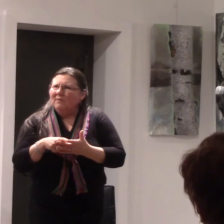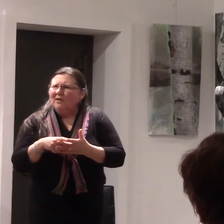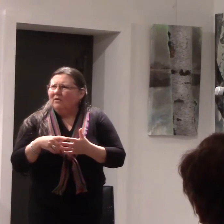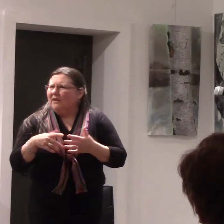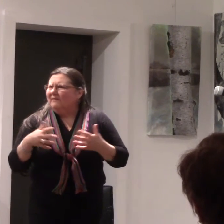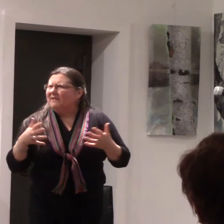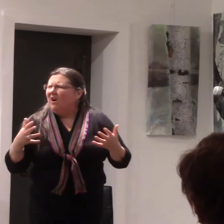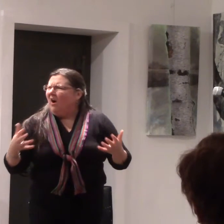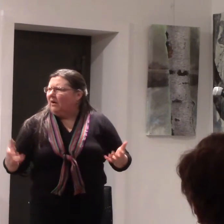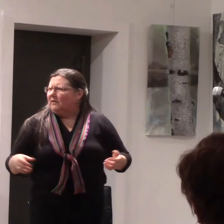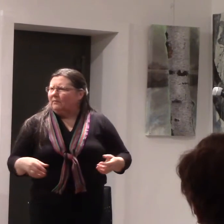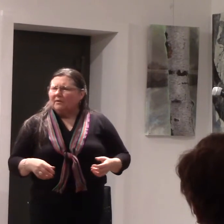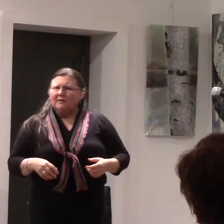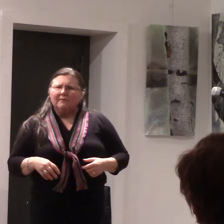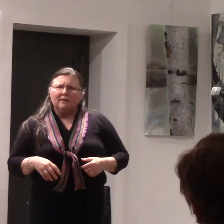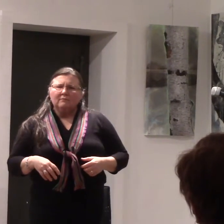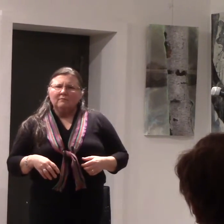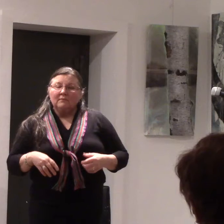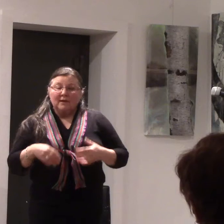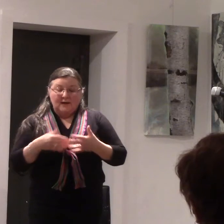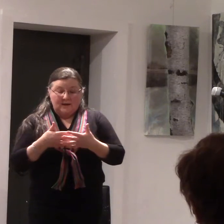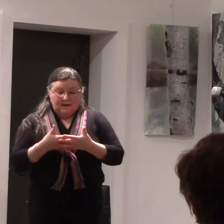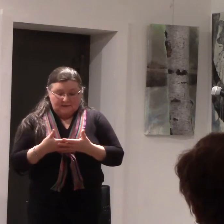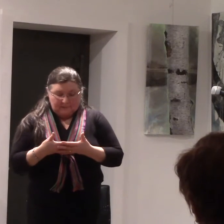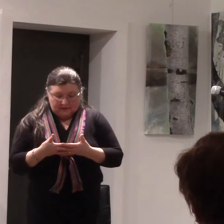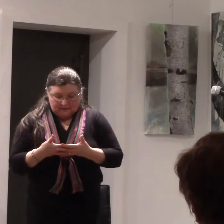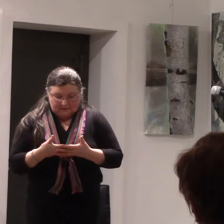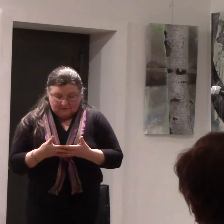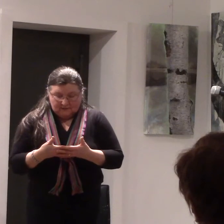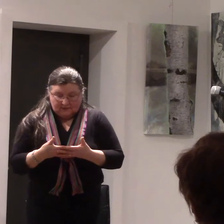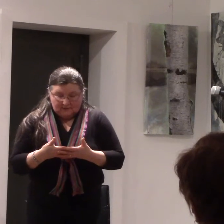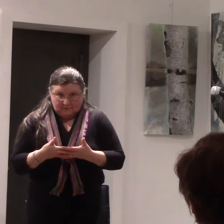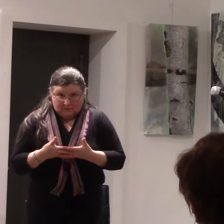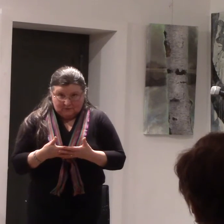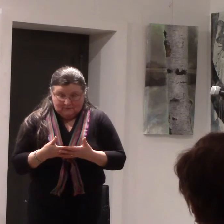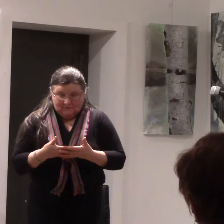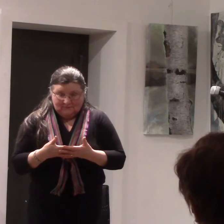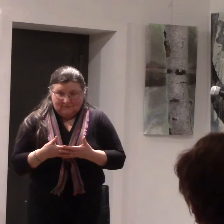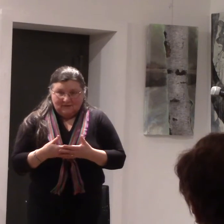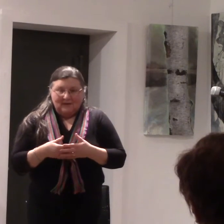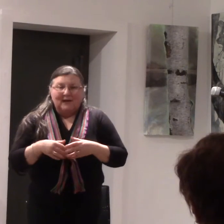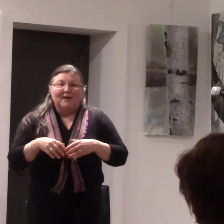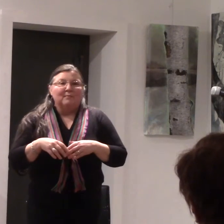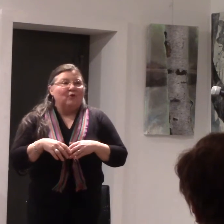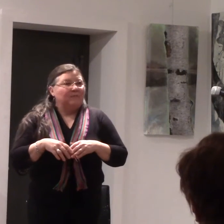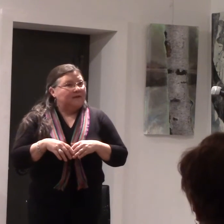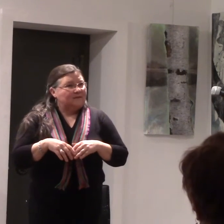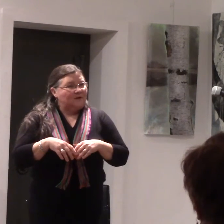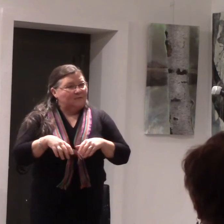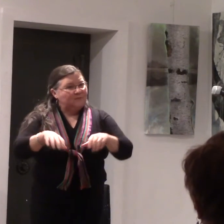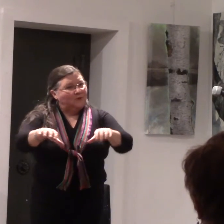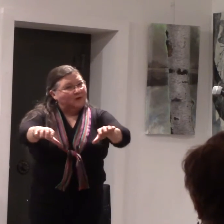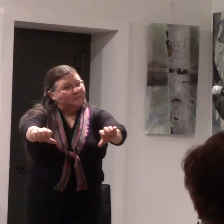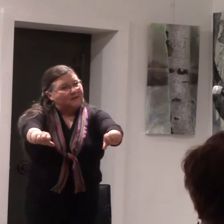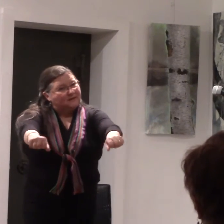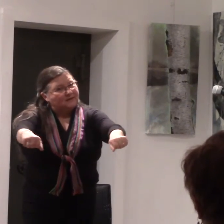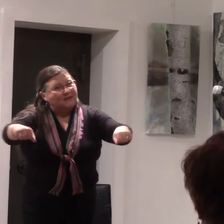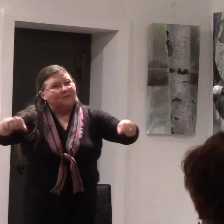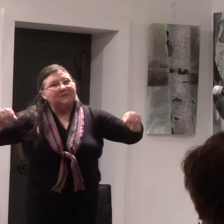Your life is hardly worth living. You he heads back to reading this book. And the boatman does not respond, but he just keeps